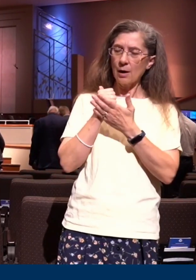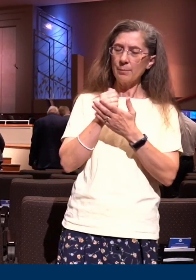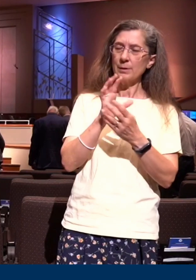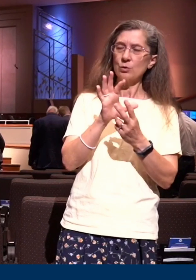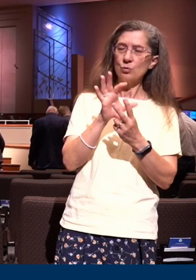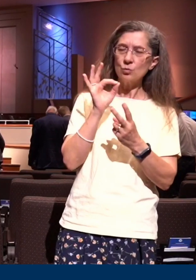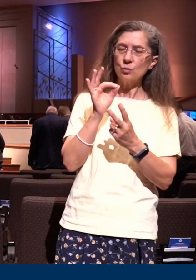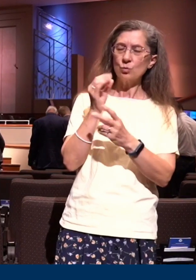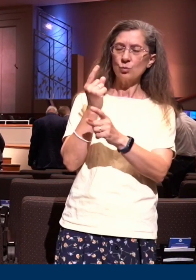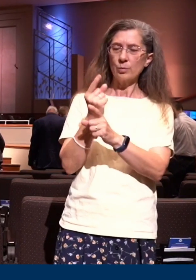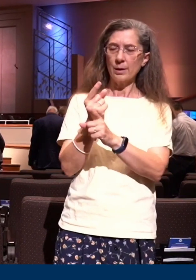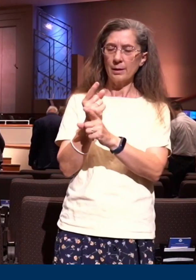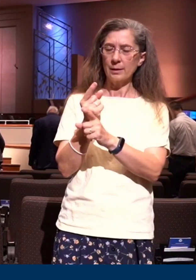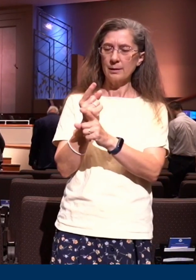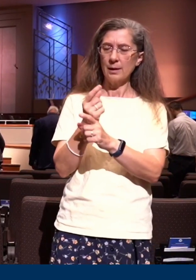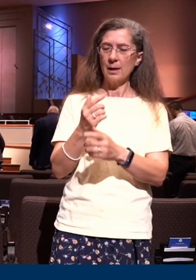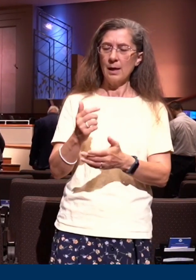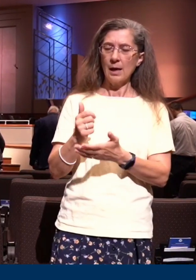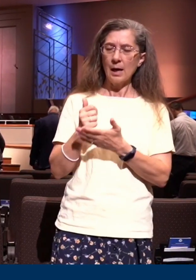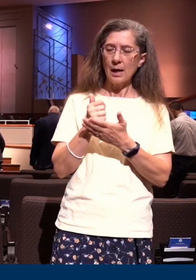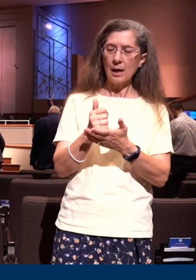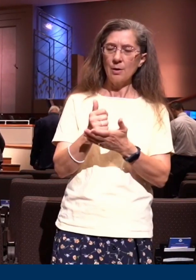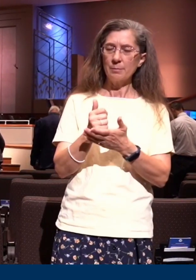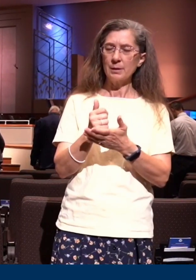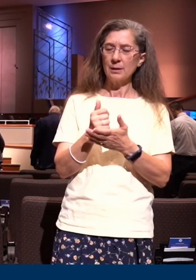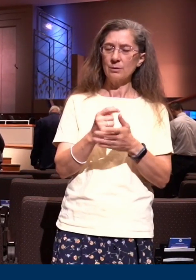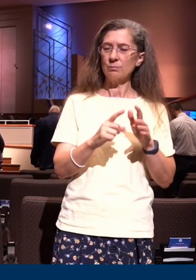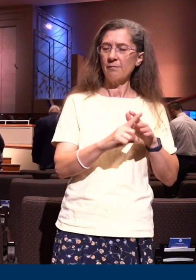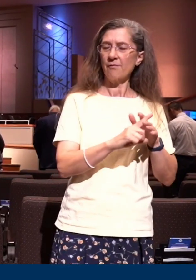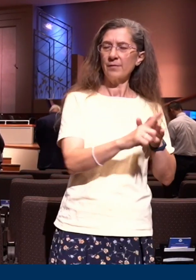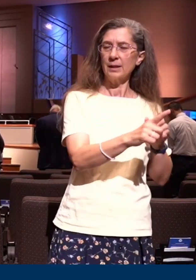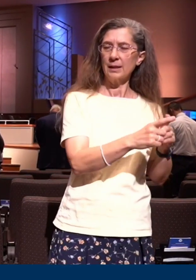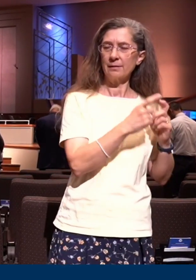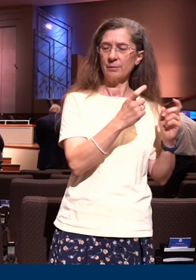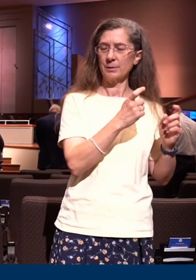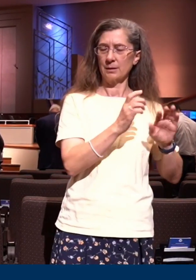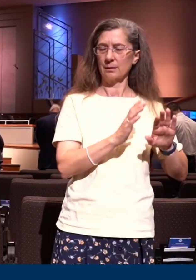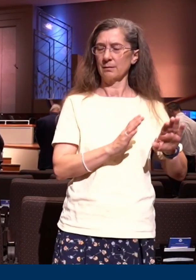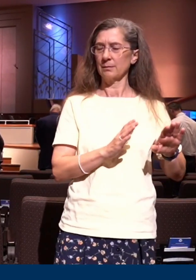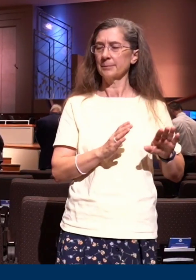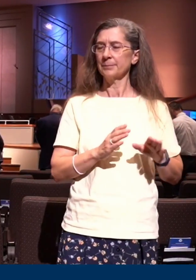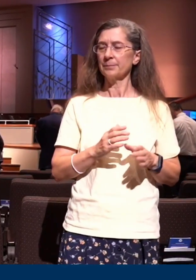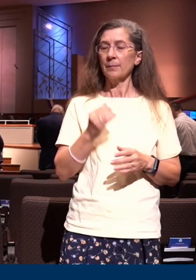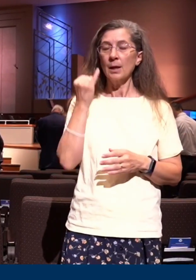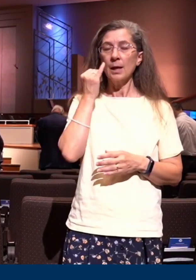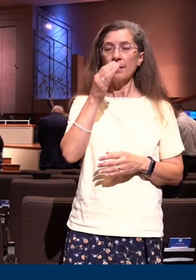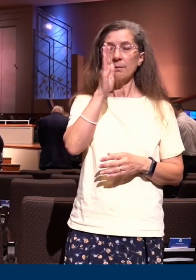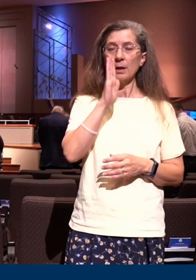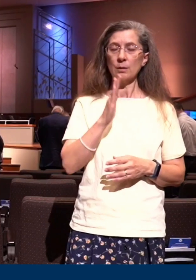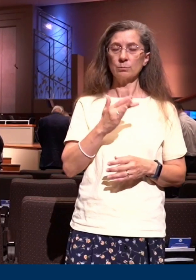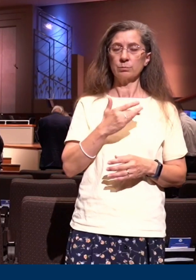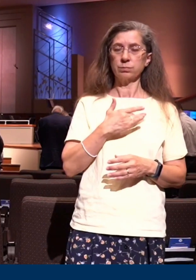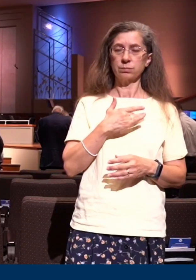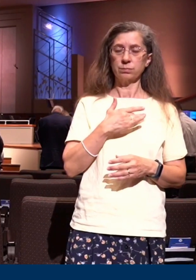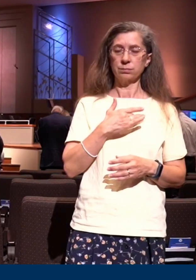choose help me to run from what you would run from and if God is speaking to you about living the victorious